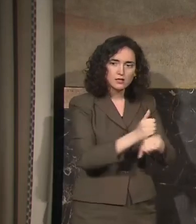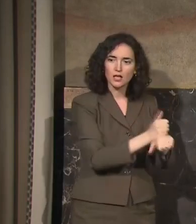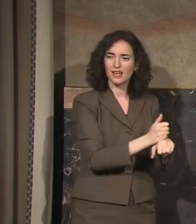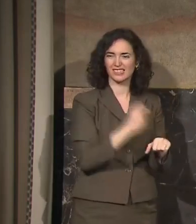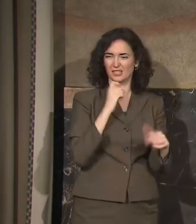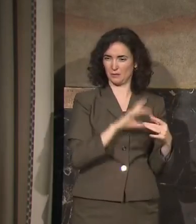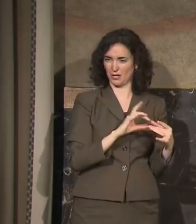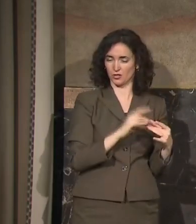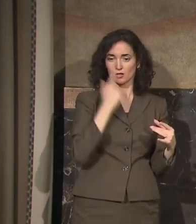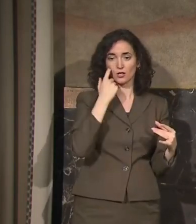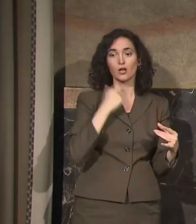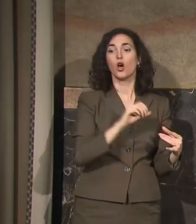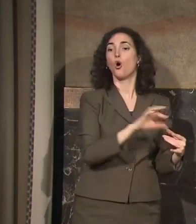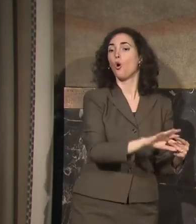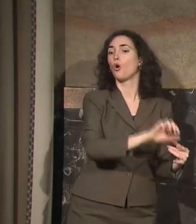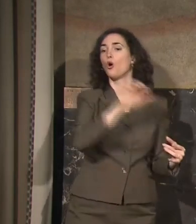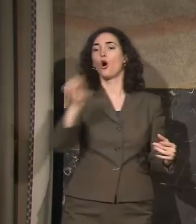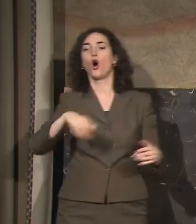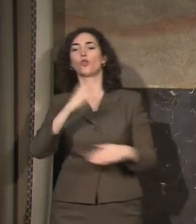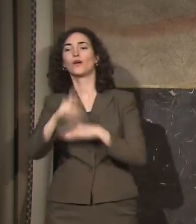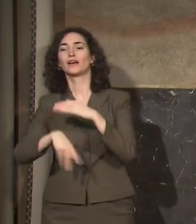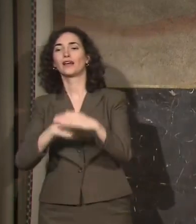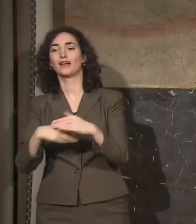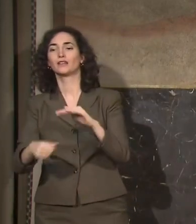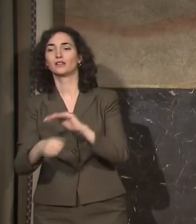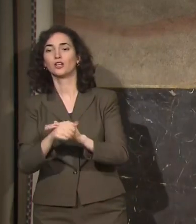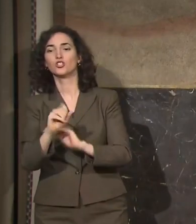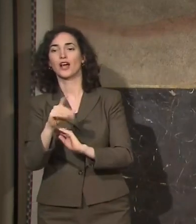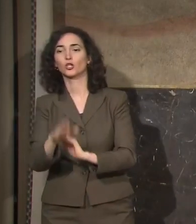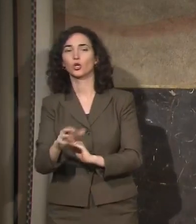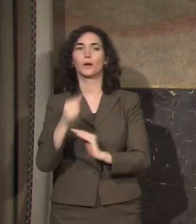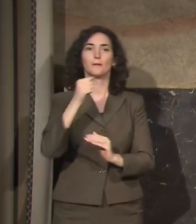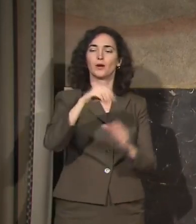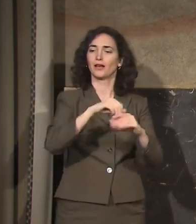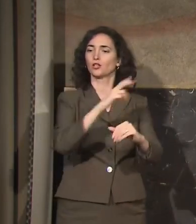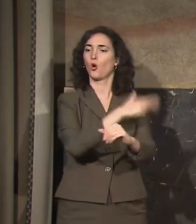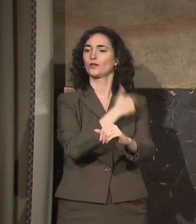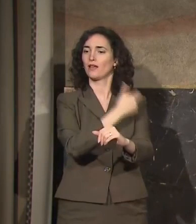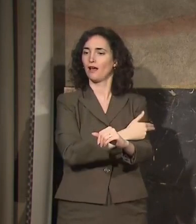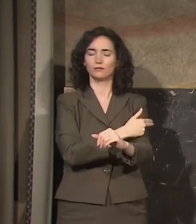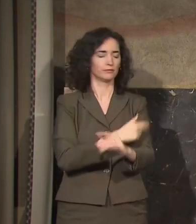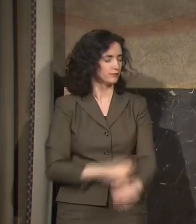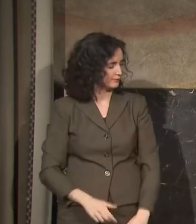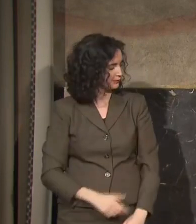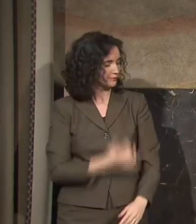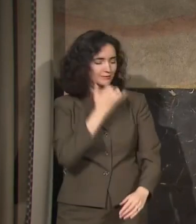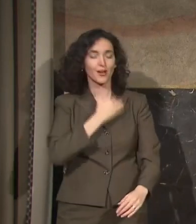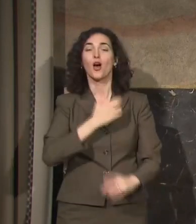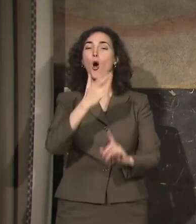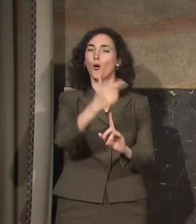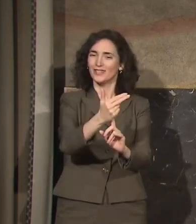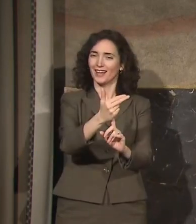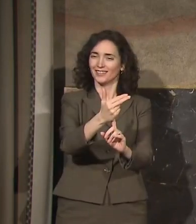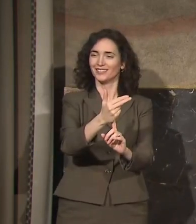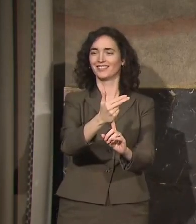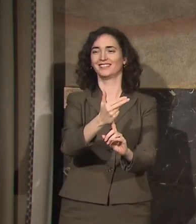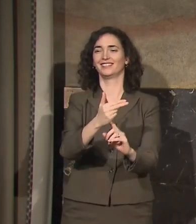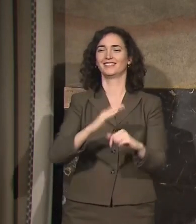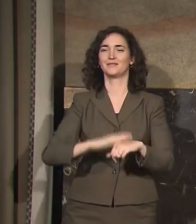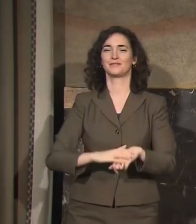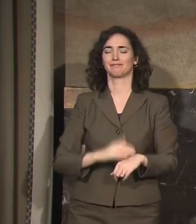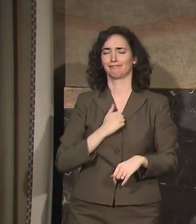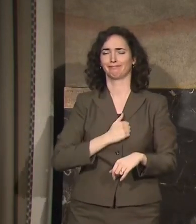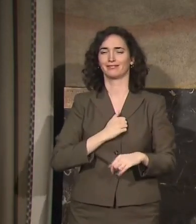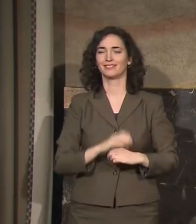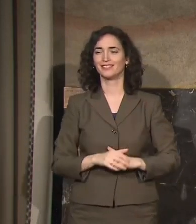or in non-congregant sheltering with respect to hotels. The other thing that we're working through, and we're